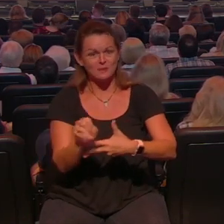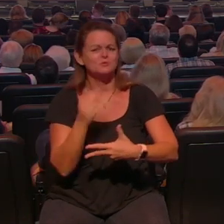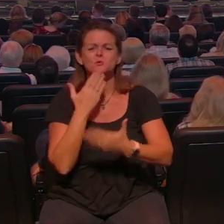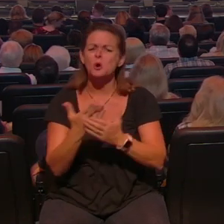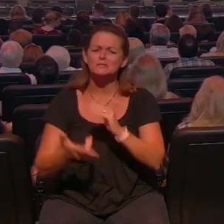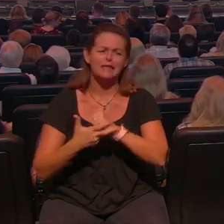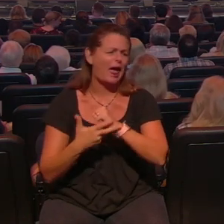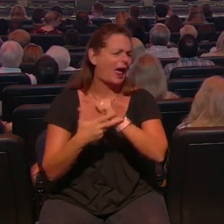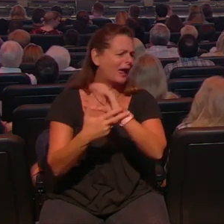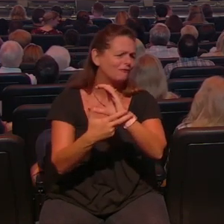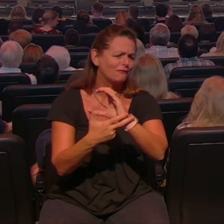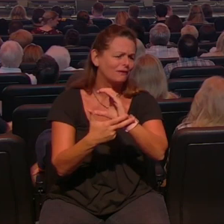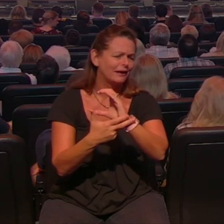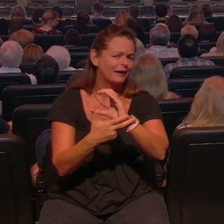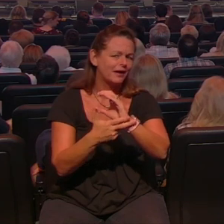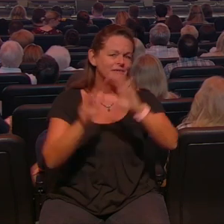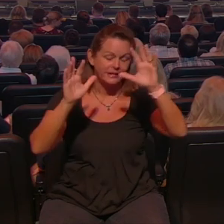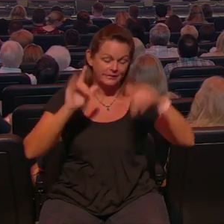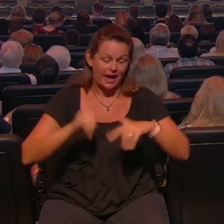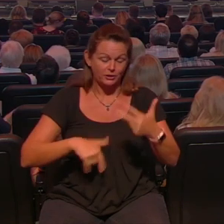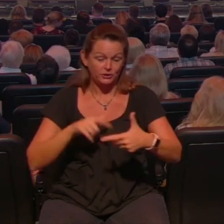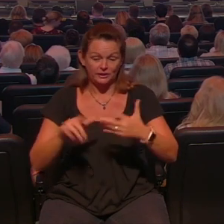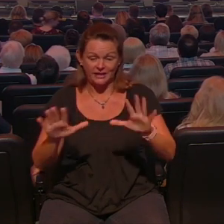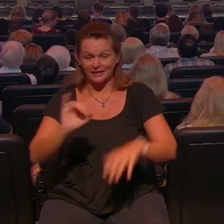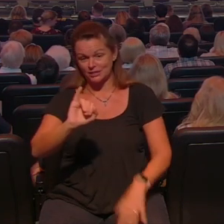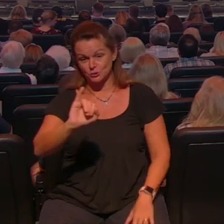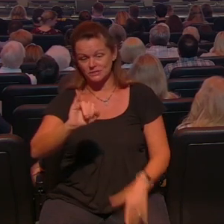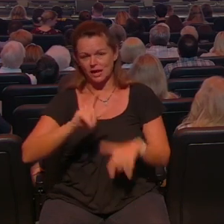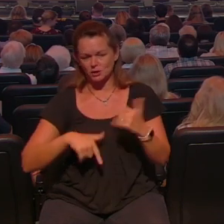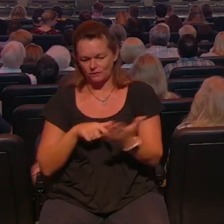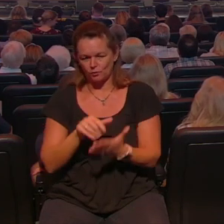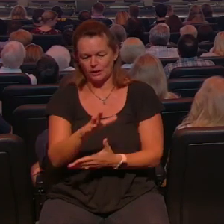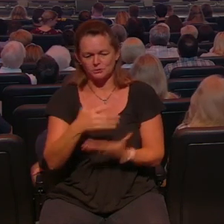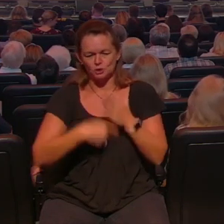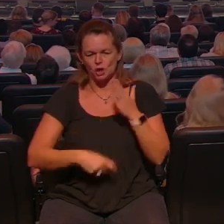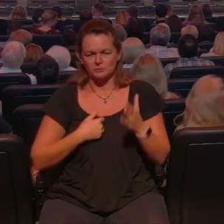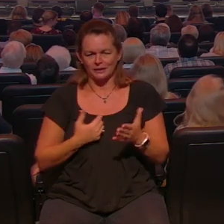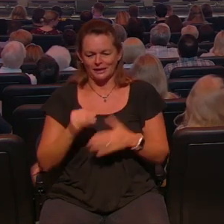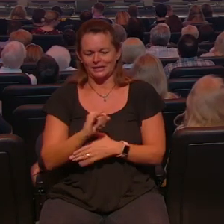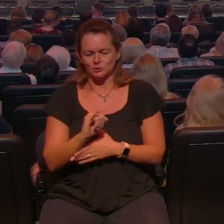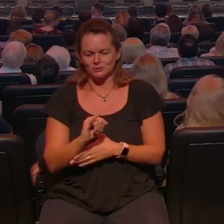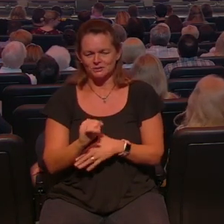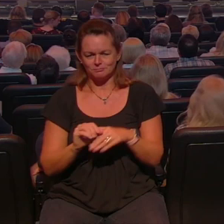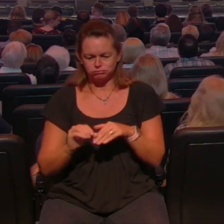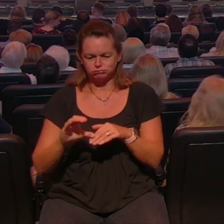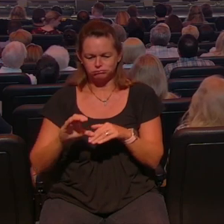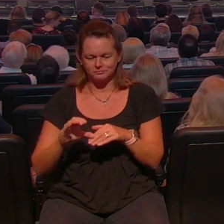and I quit though because I couldn't afford the interest but he just was a good steward so I knew he had this